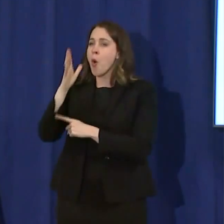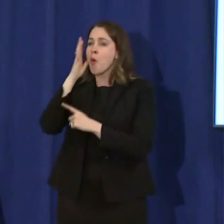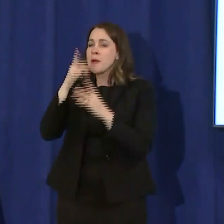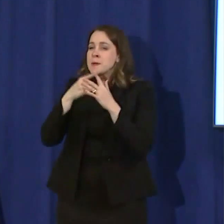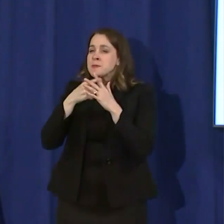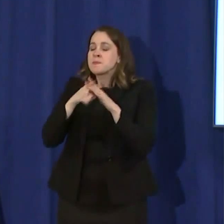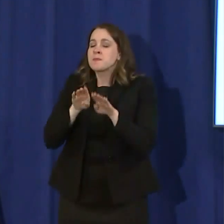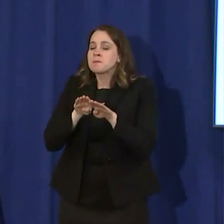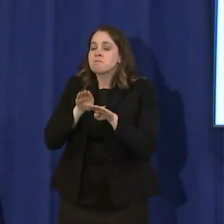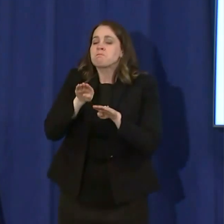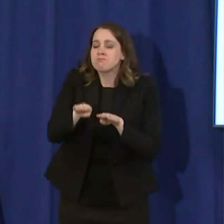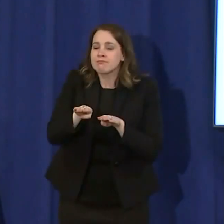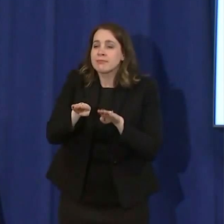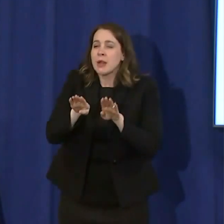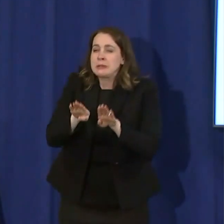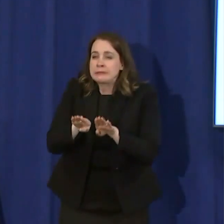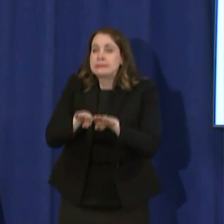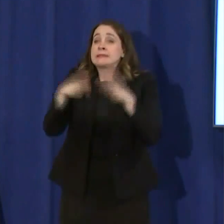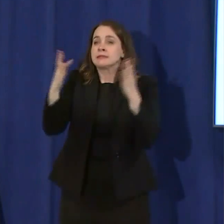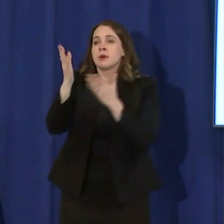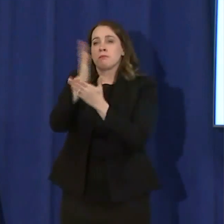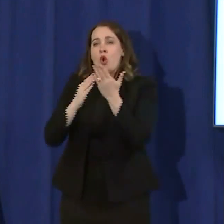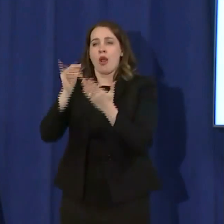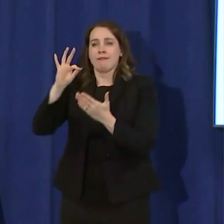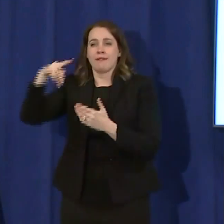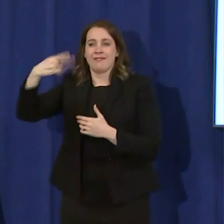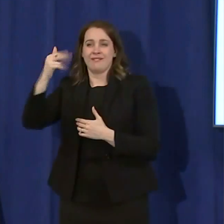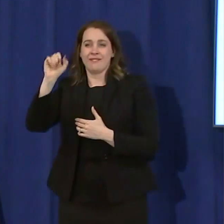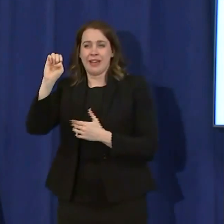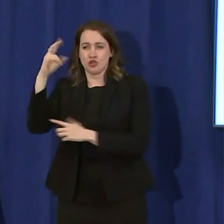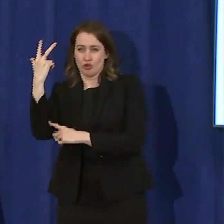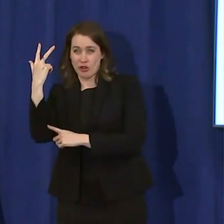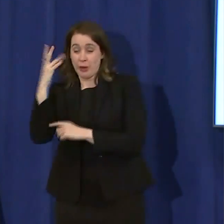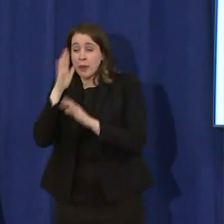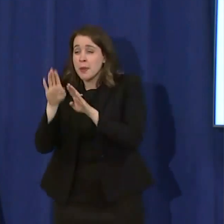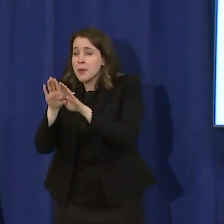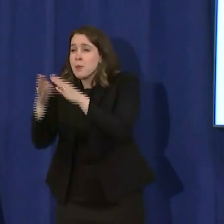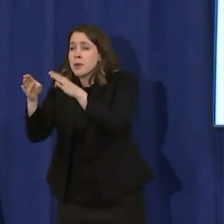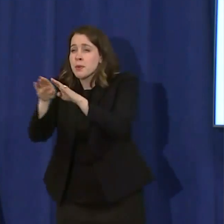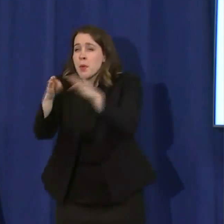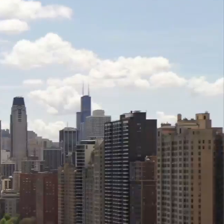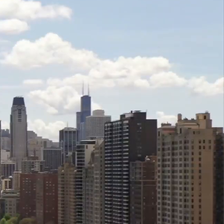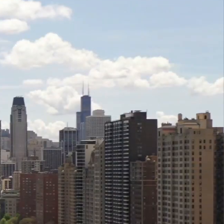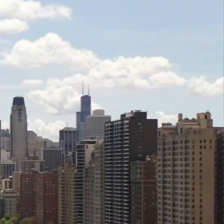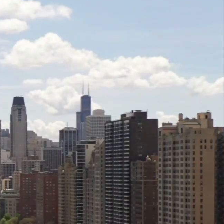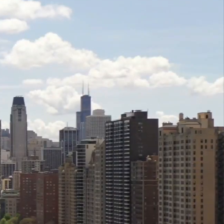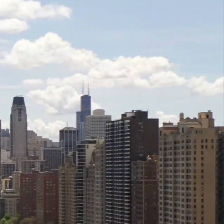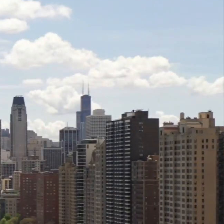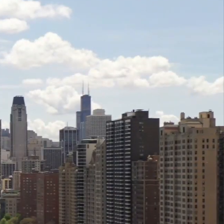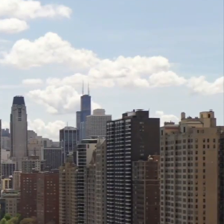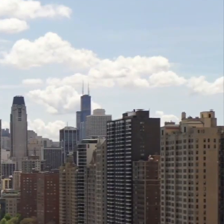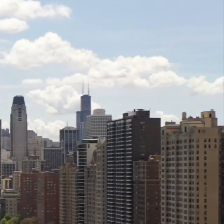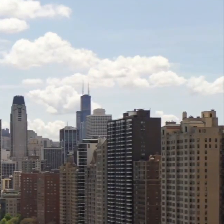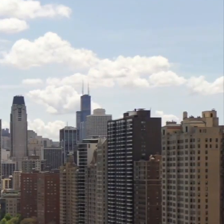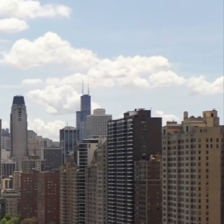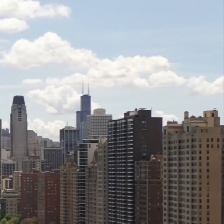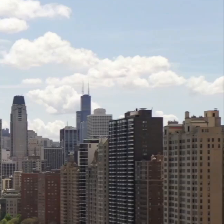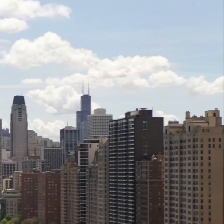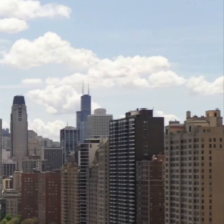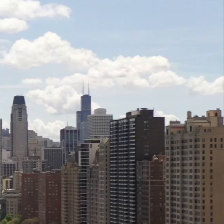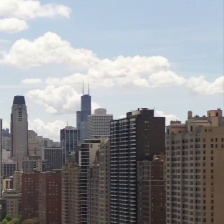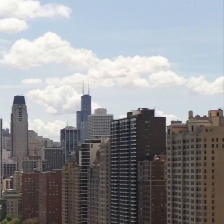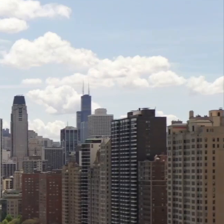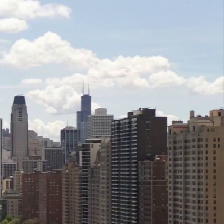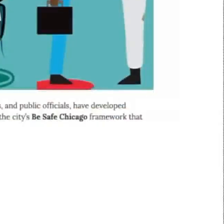first step into phase three of our reopening process. Mayor Lori Lightfoot gave the green light for many Chicago businesses to